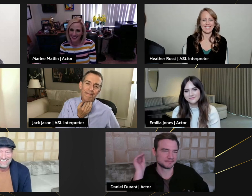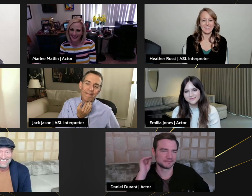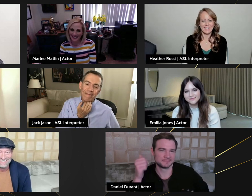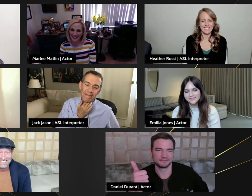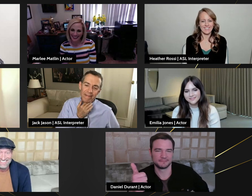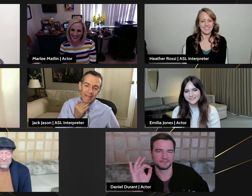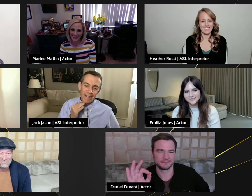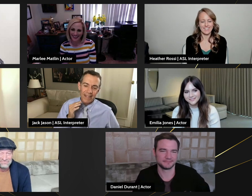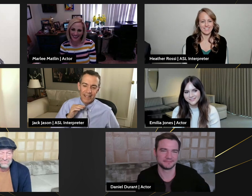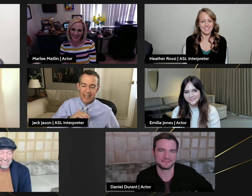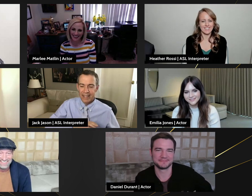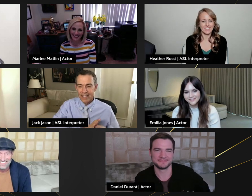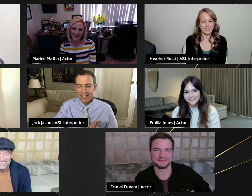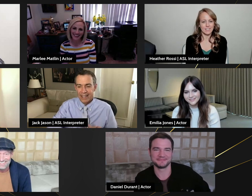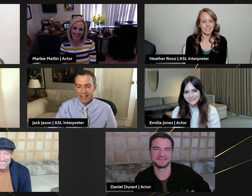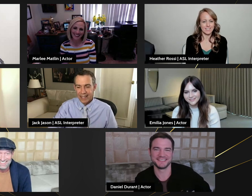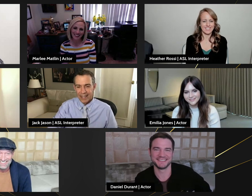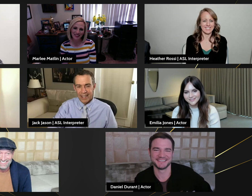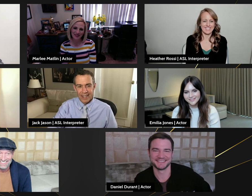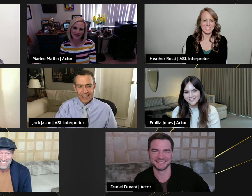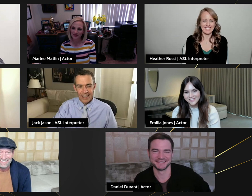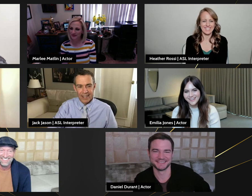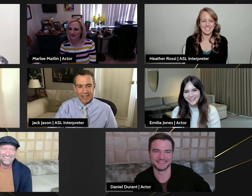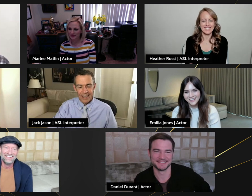about it, Daniel. That's good advice. Thank you, Troy.